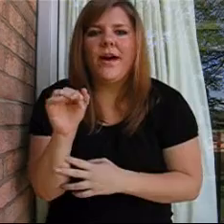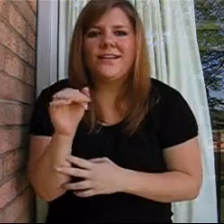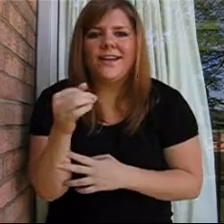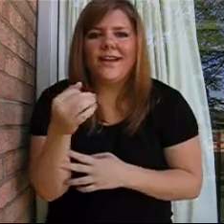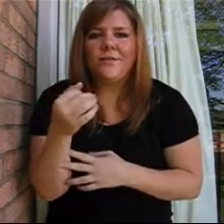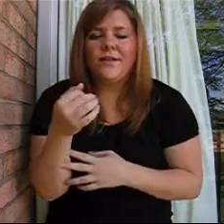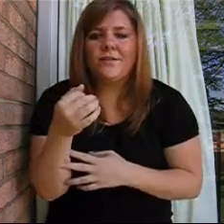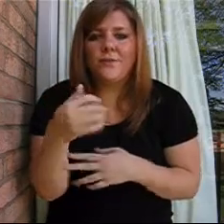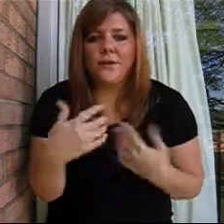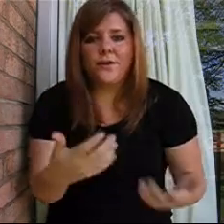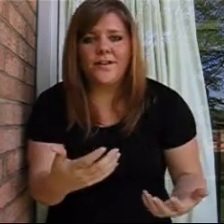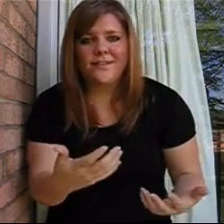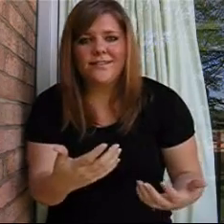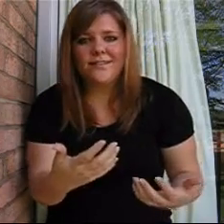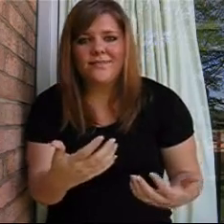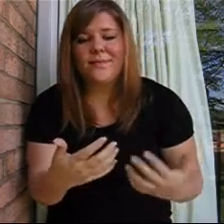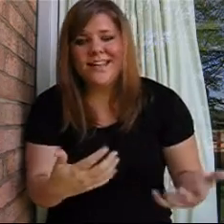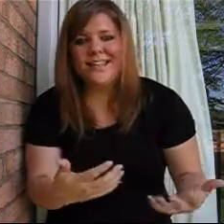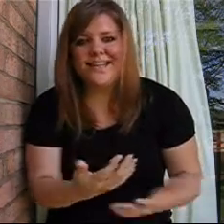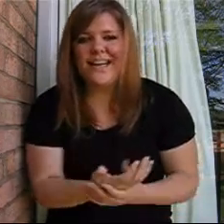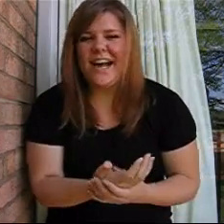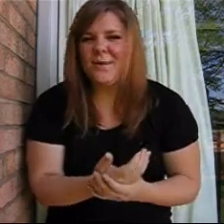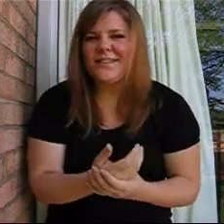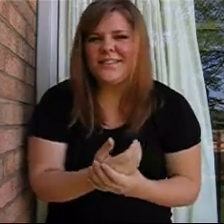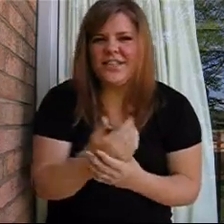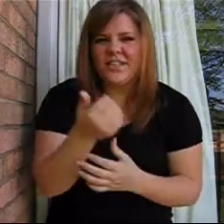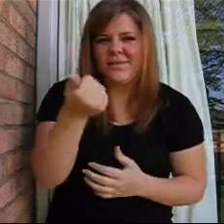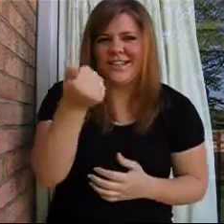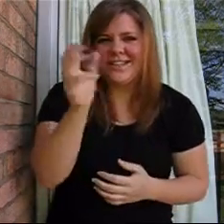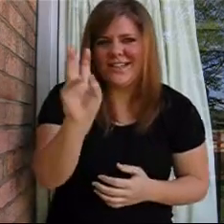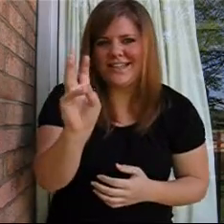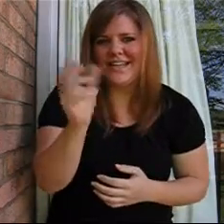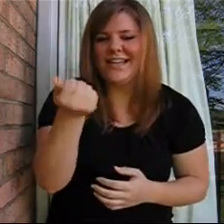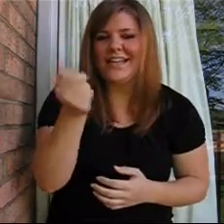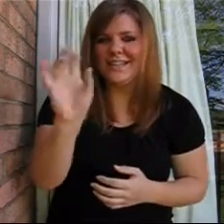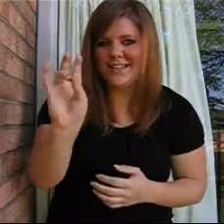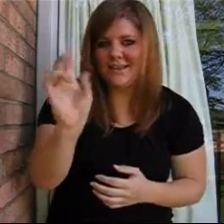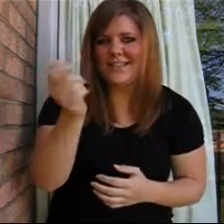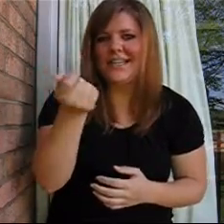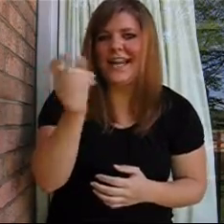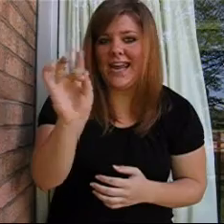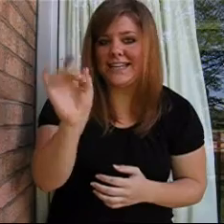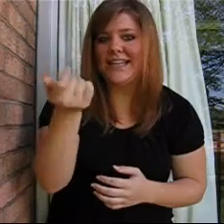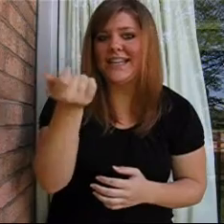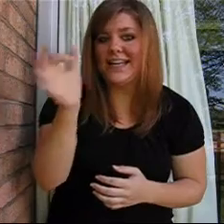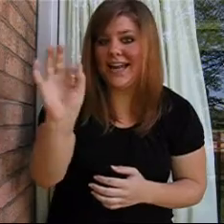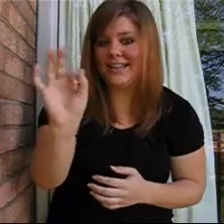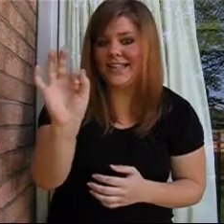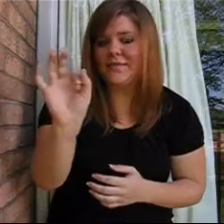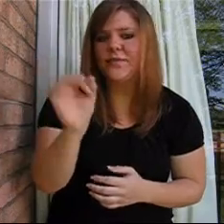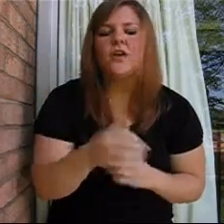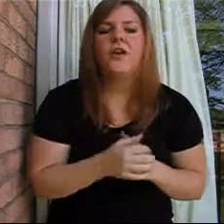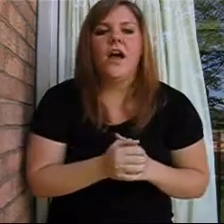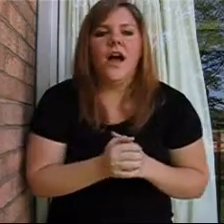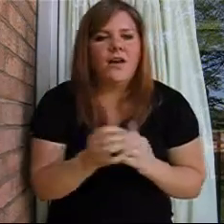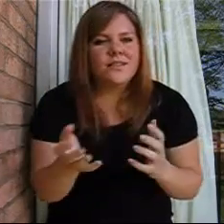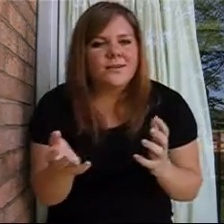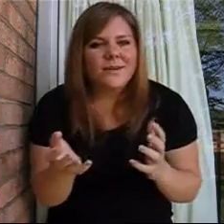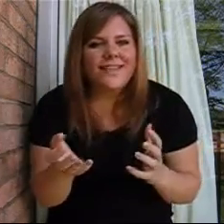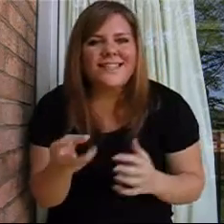But for your beginning signing, I would suggest doing 16, 17, 18, 19. Also, what you might